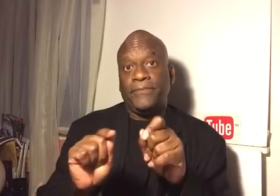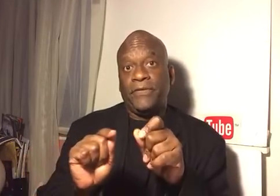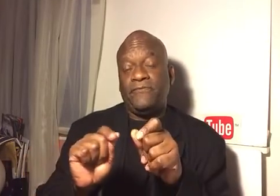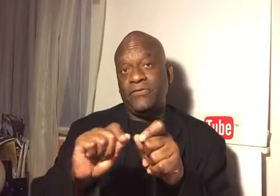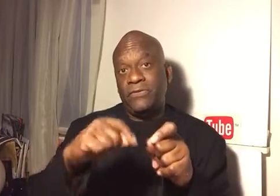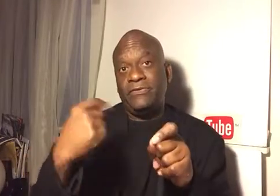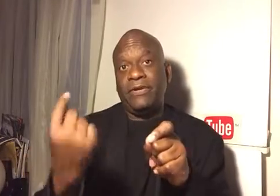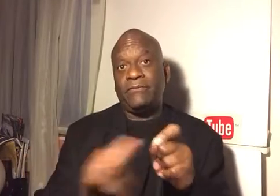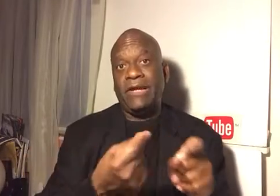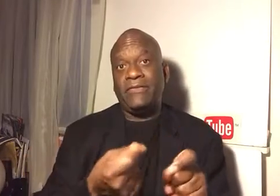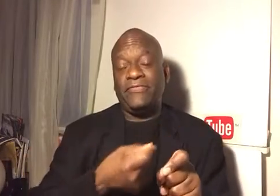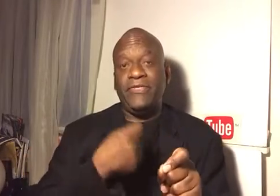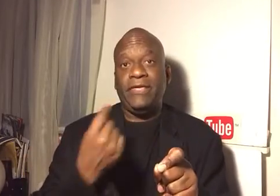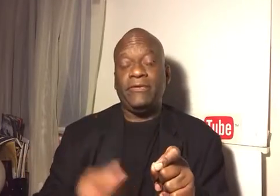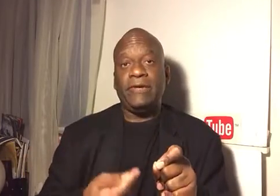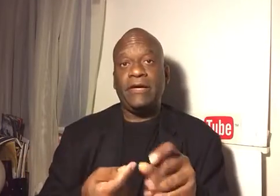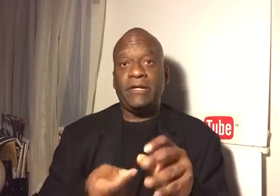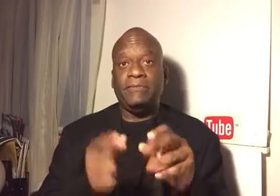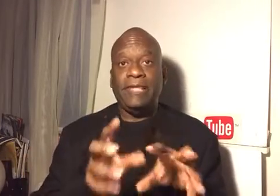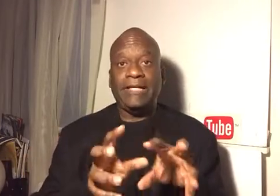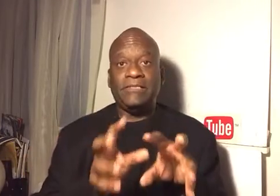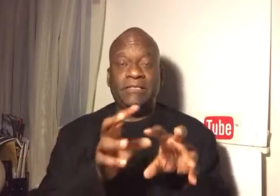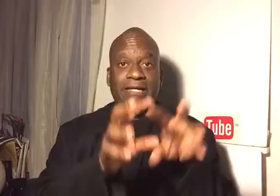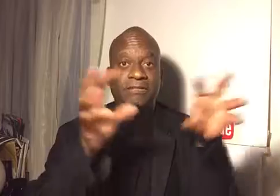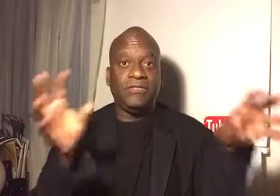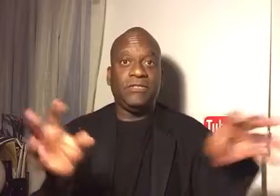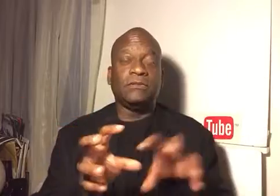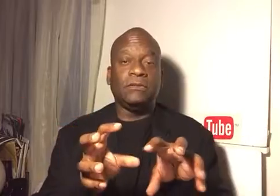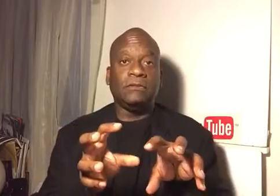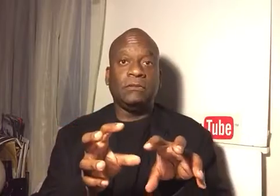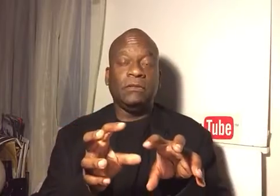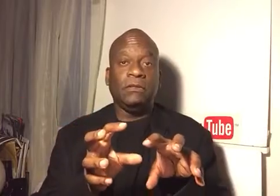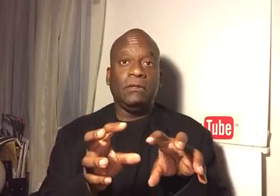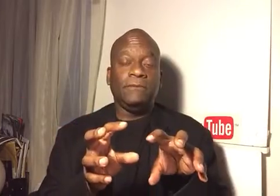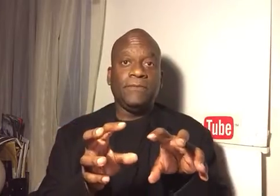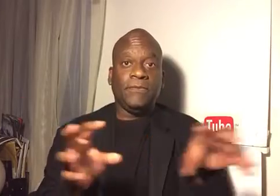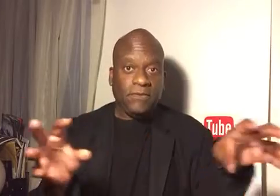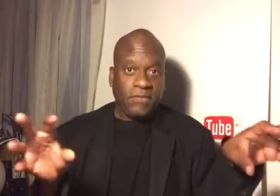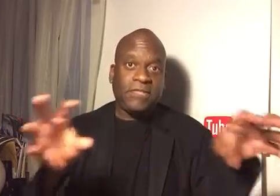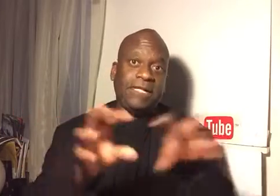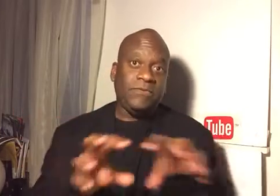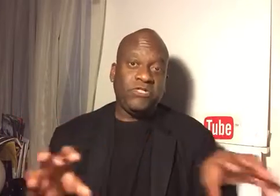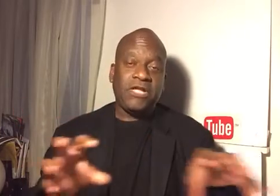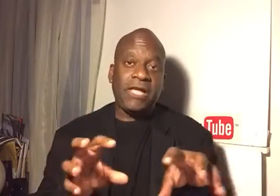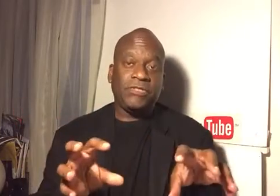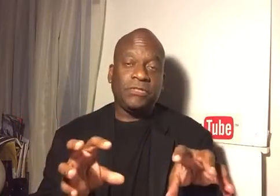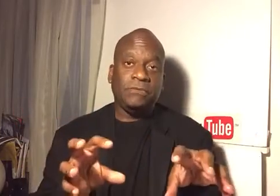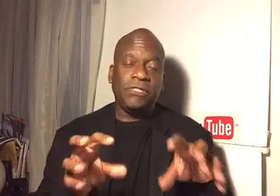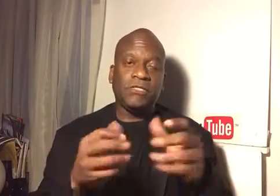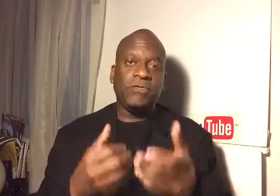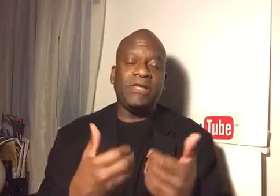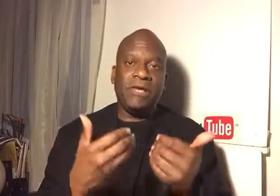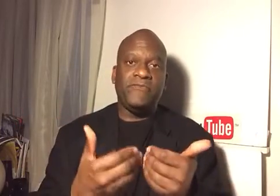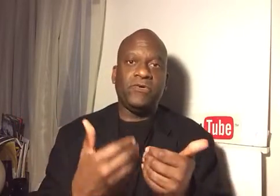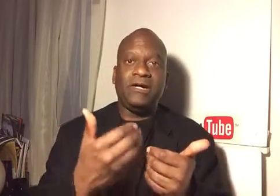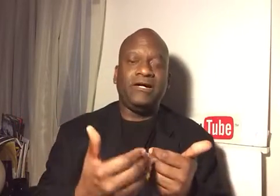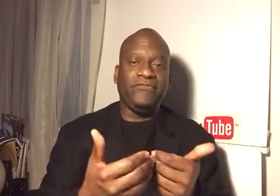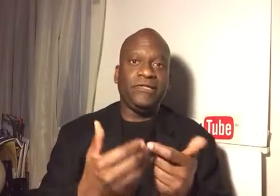If you turn that around, that thinking around, and blacks did that in general, society would change. Because we would have more confidence